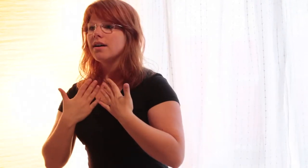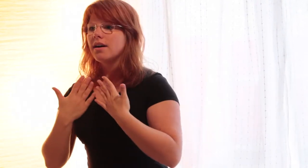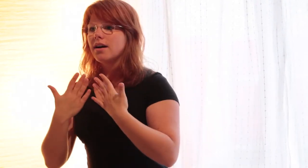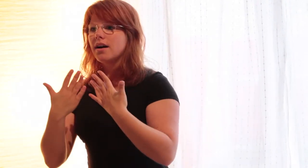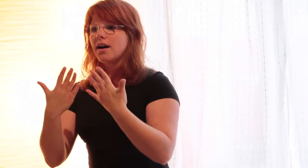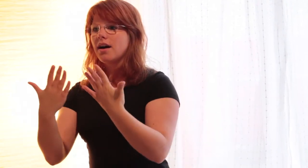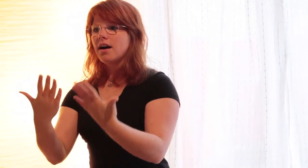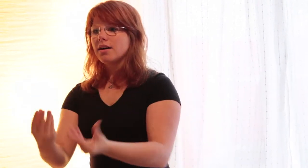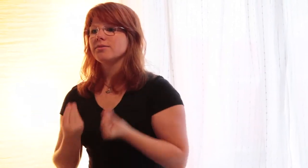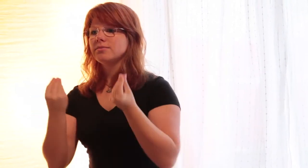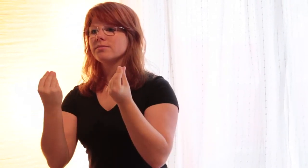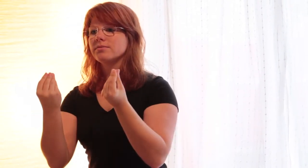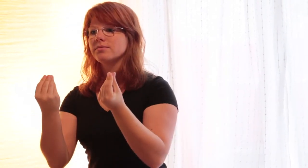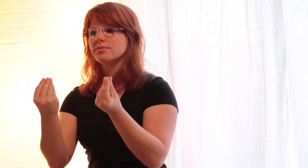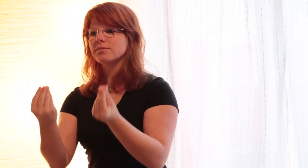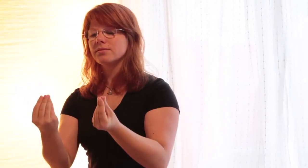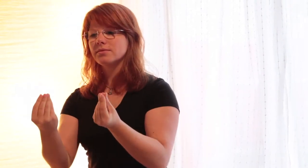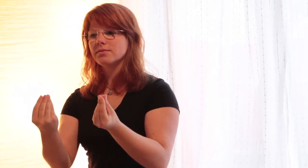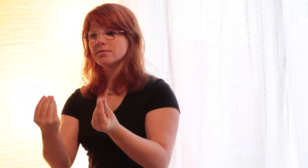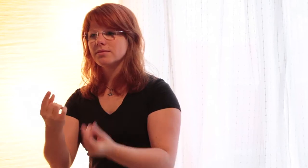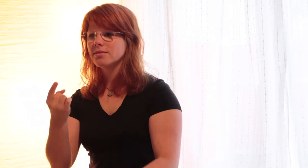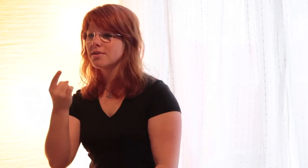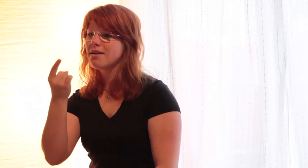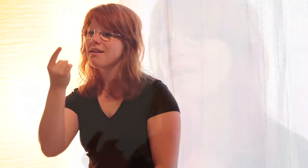You are my purpose